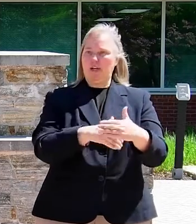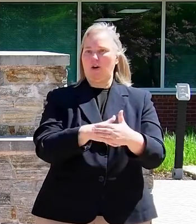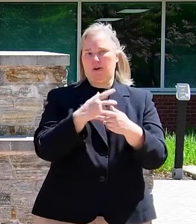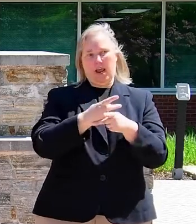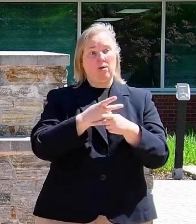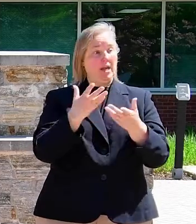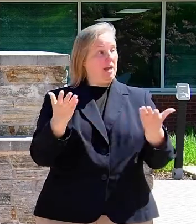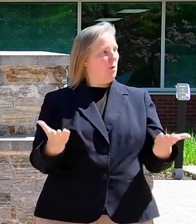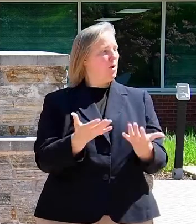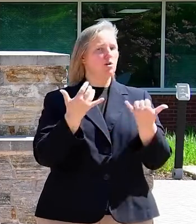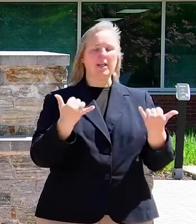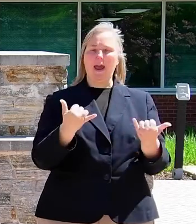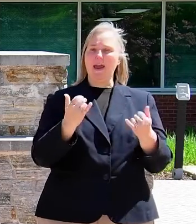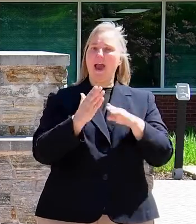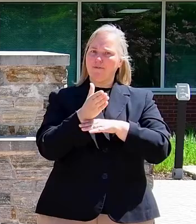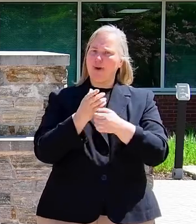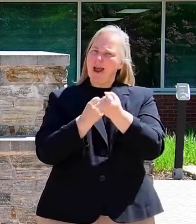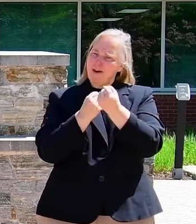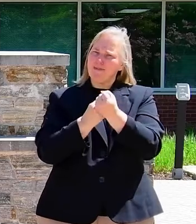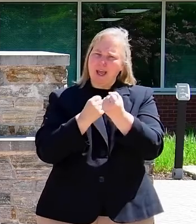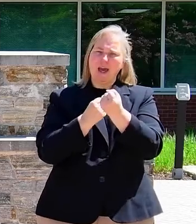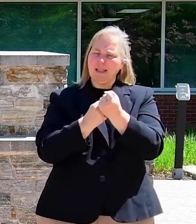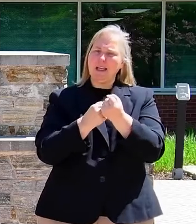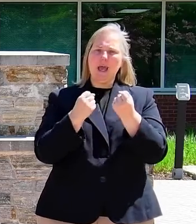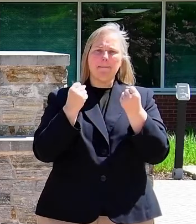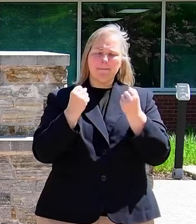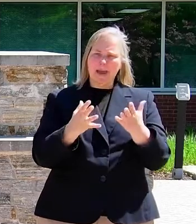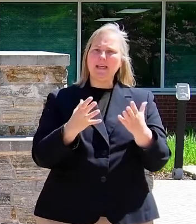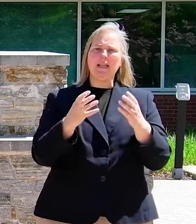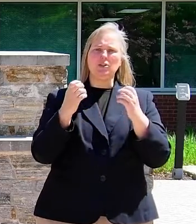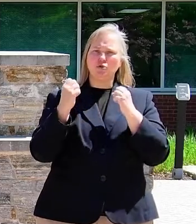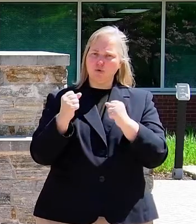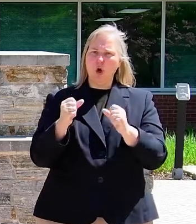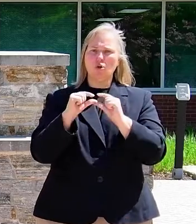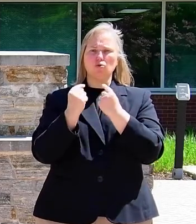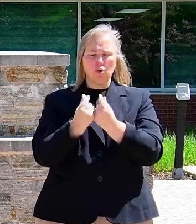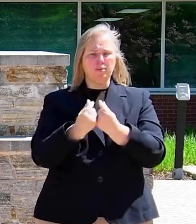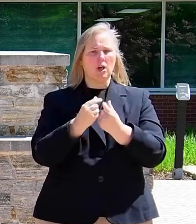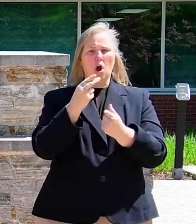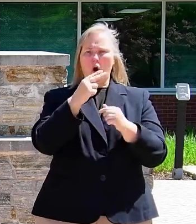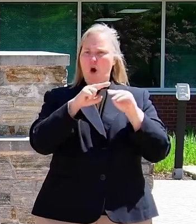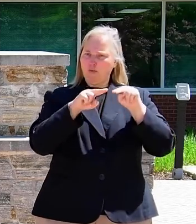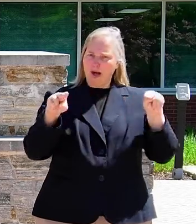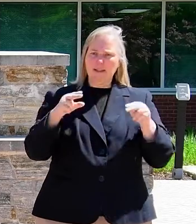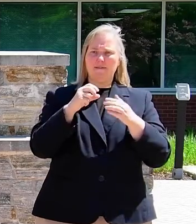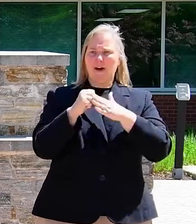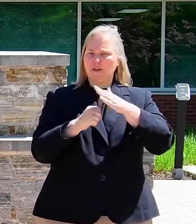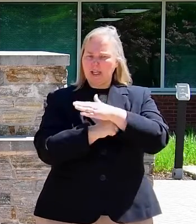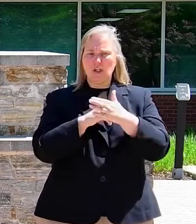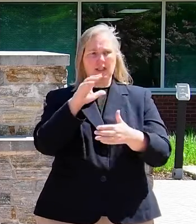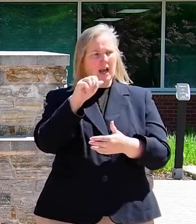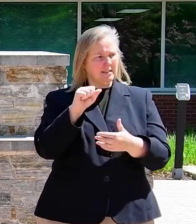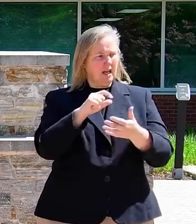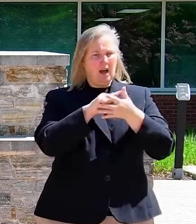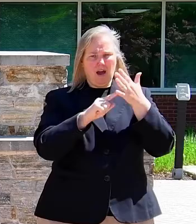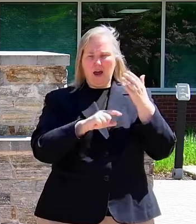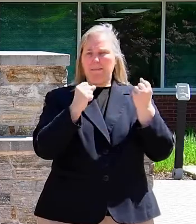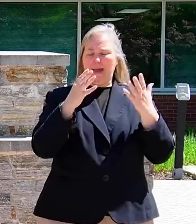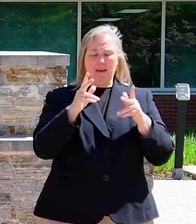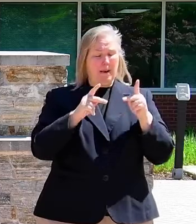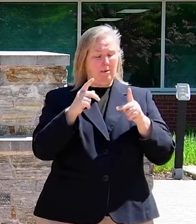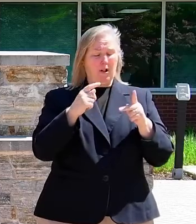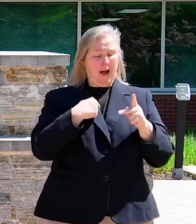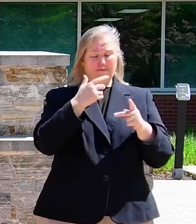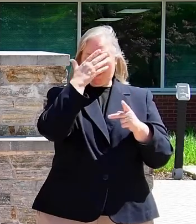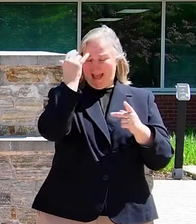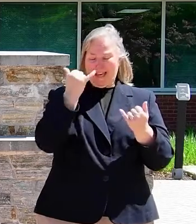are today. Here we are after advocating, you know, many strong groups, Horizon Foundation, CASA, so many others that I'm forgetting right now, and I'm shaking